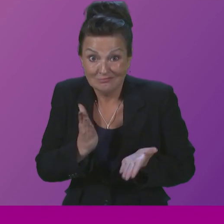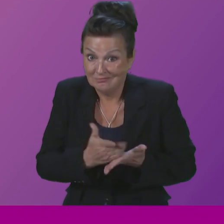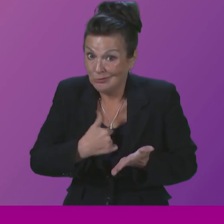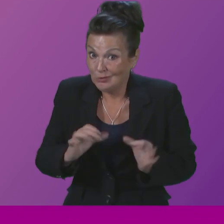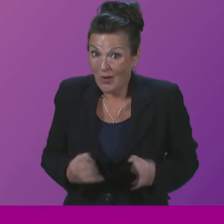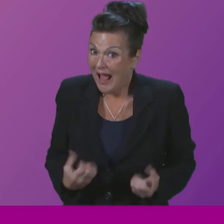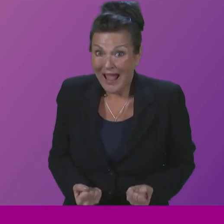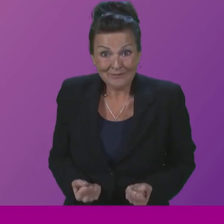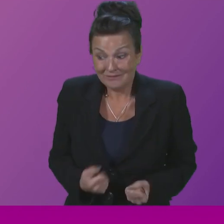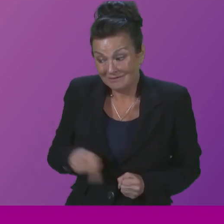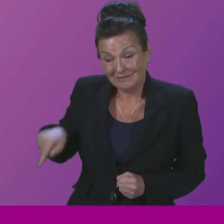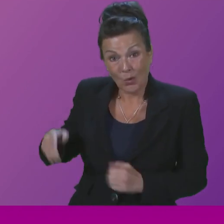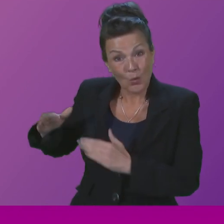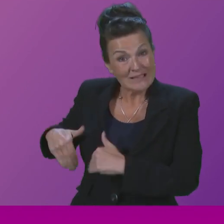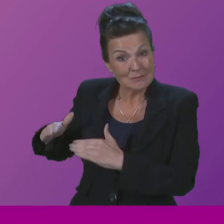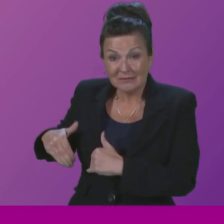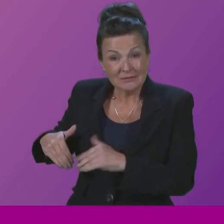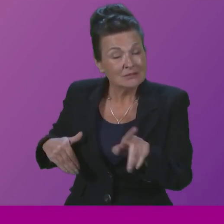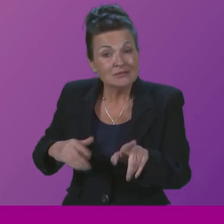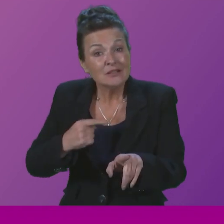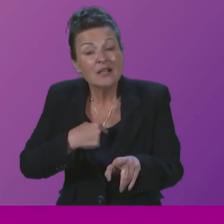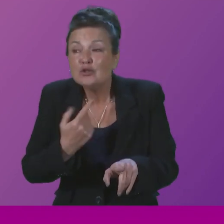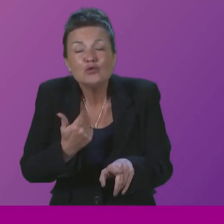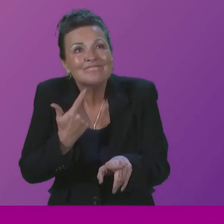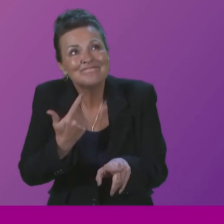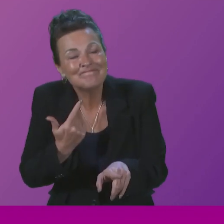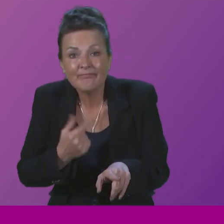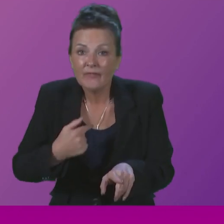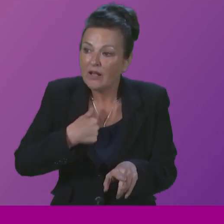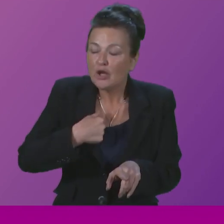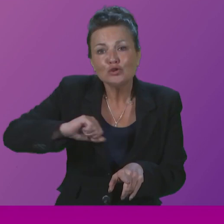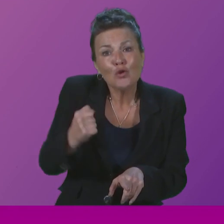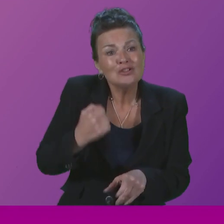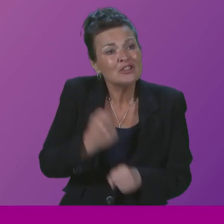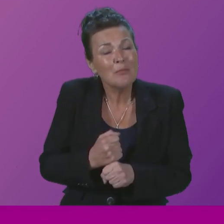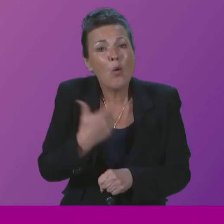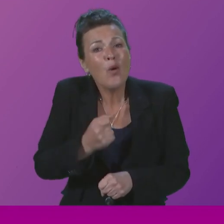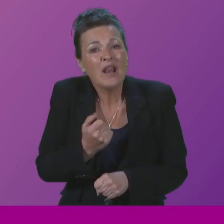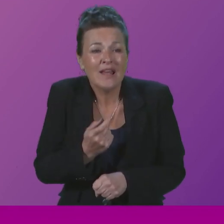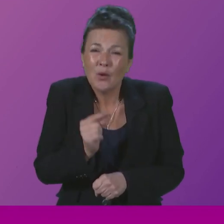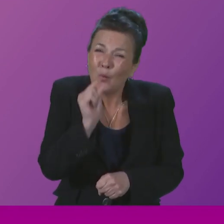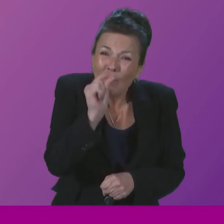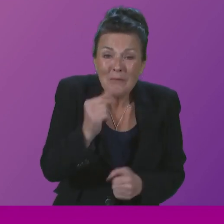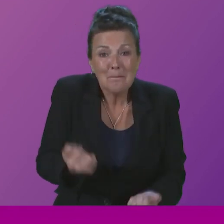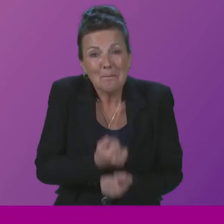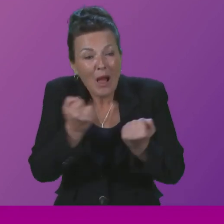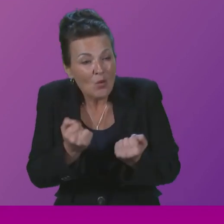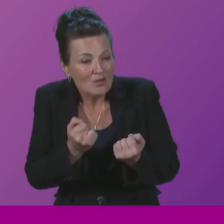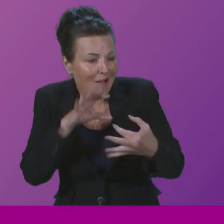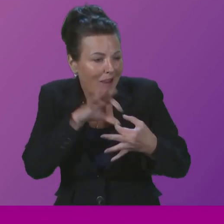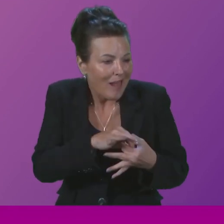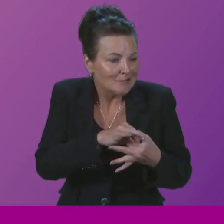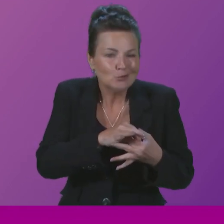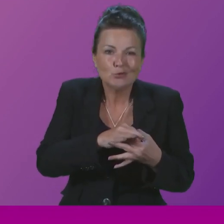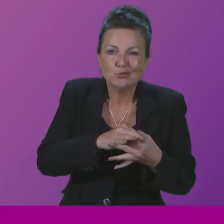problem. It is not enough to have partial powers over welfare. It is not enough to have partial resources. We need